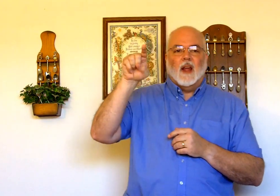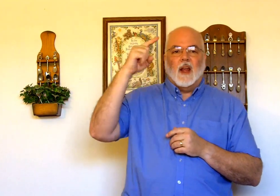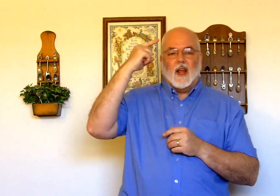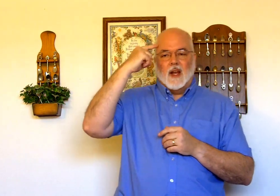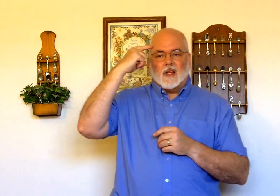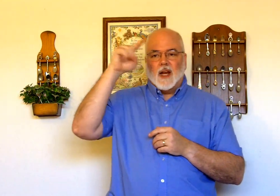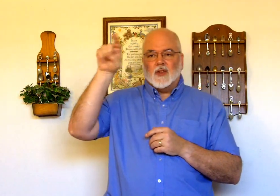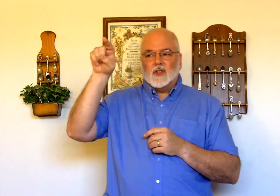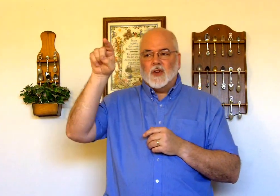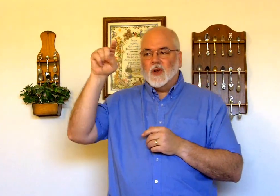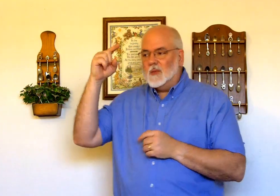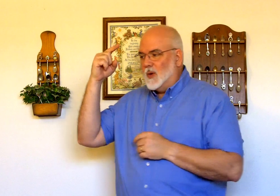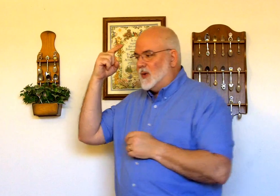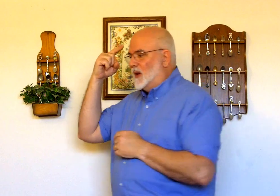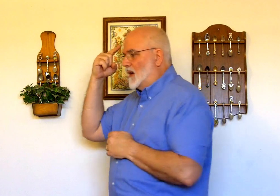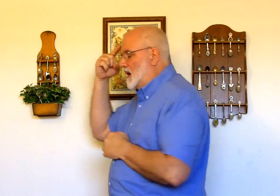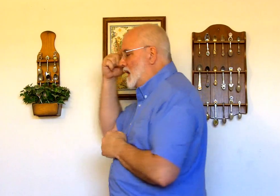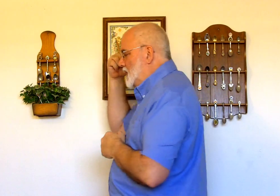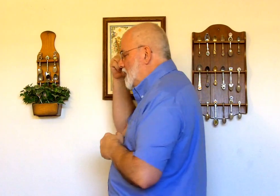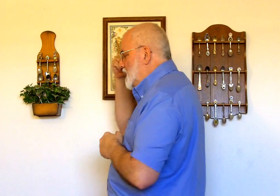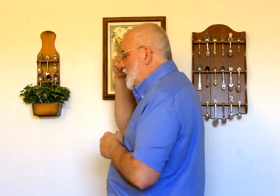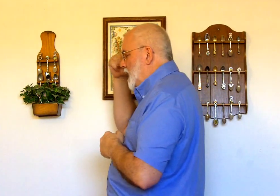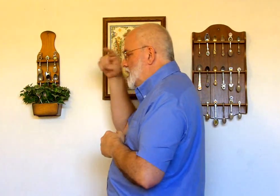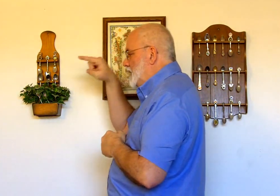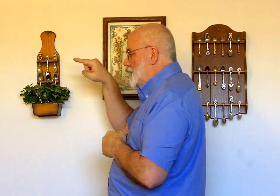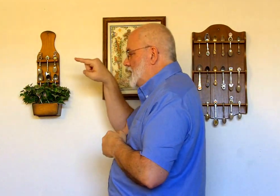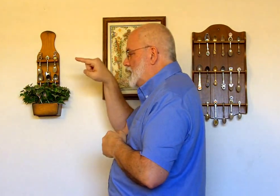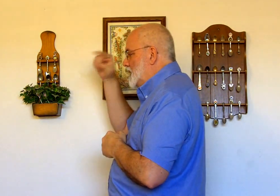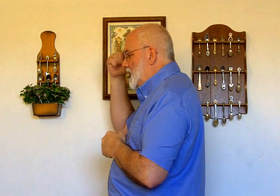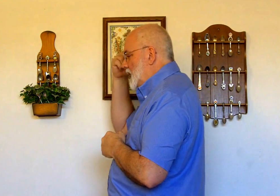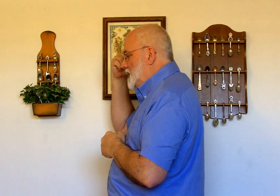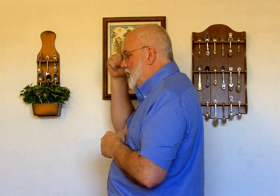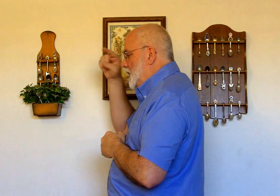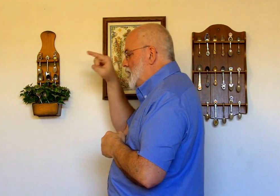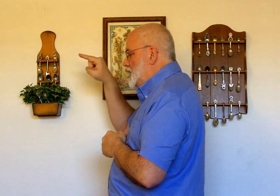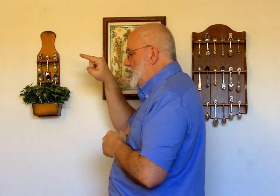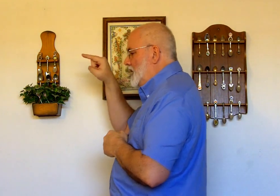and it's kind of a circular motion there I'm going turn sideways see if that makes it easier for you to see